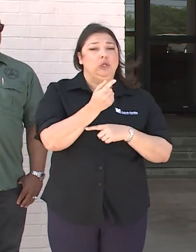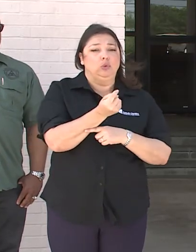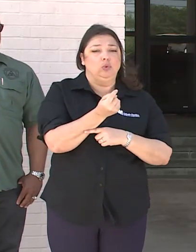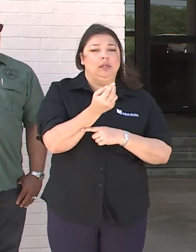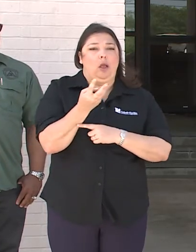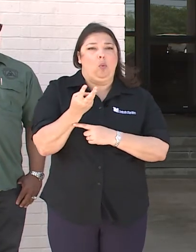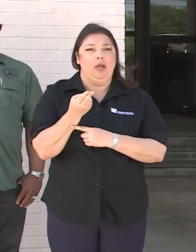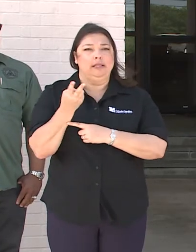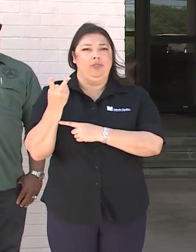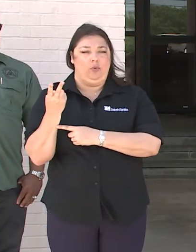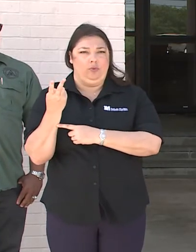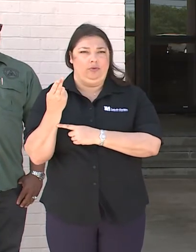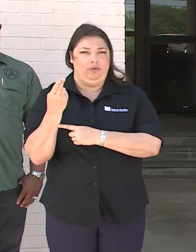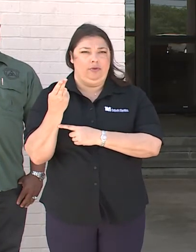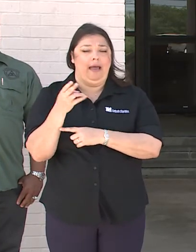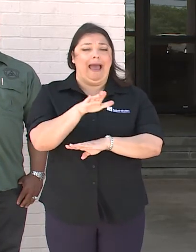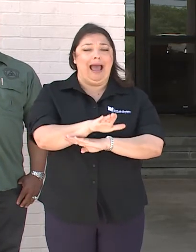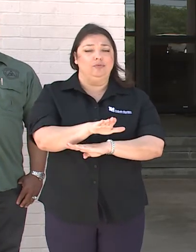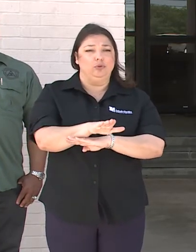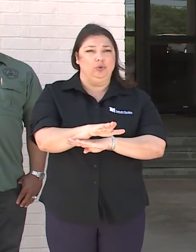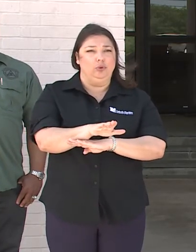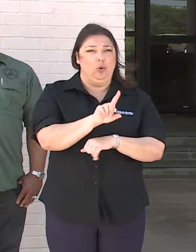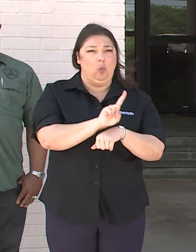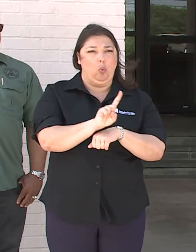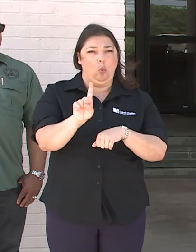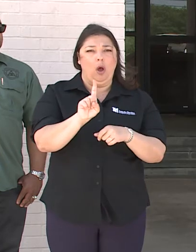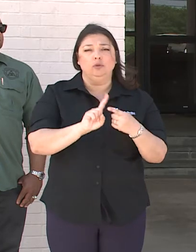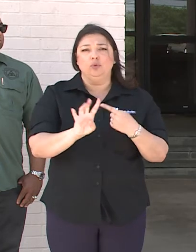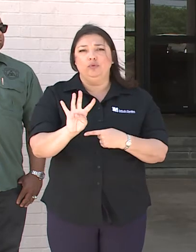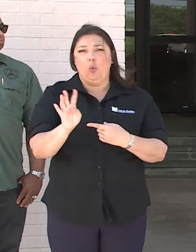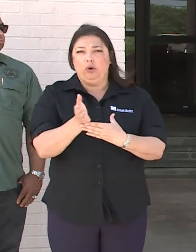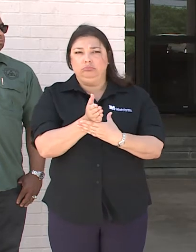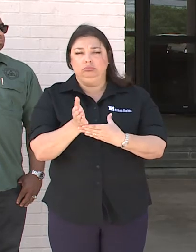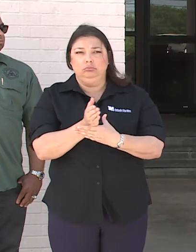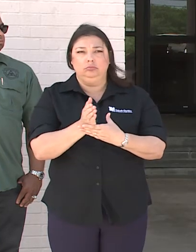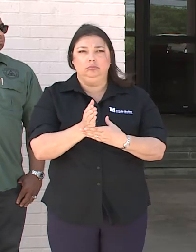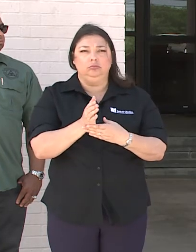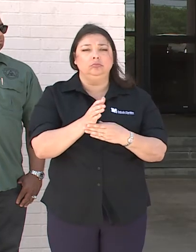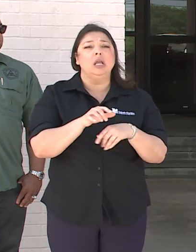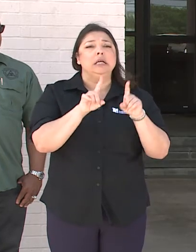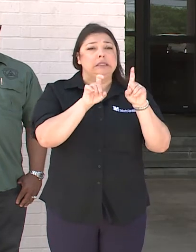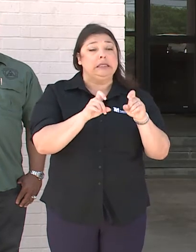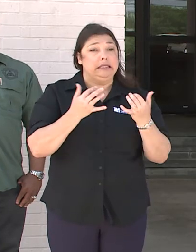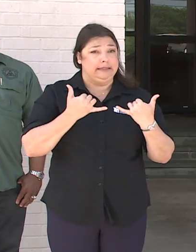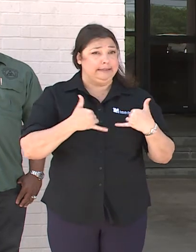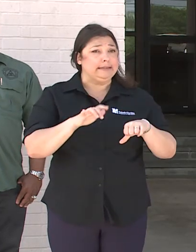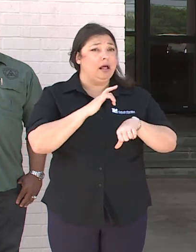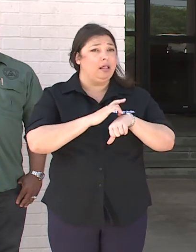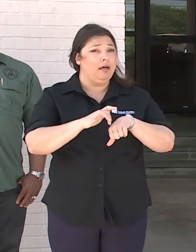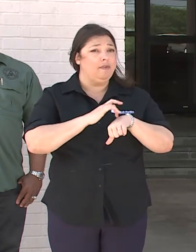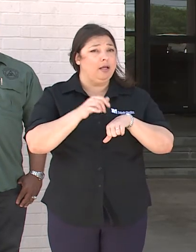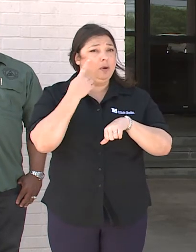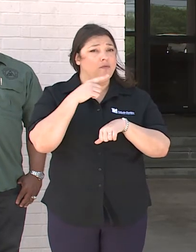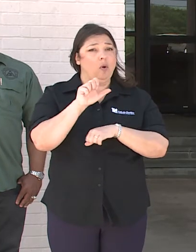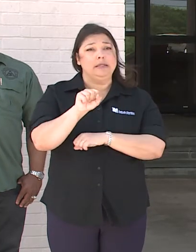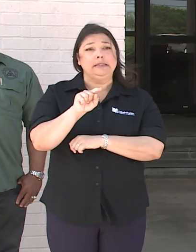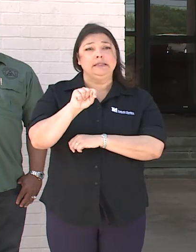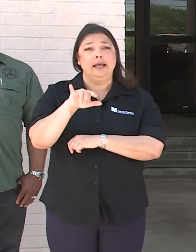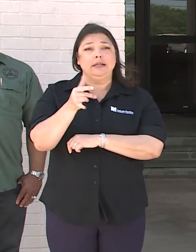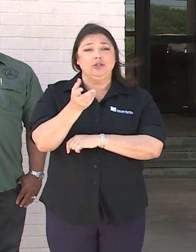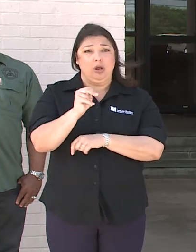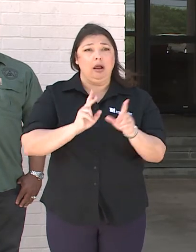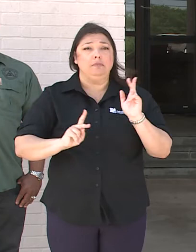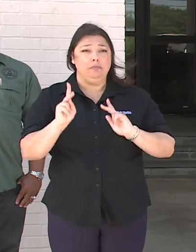and Thursday. Afternoon from 1 p.m. to 4 p.m. testing will still be available for St. John the Baptist